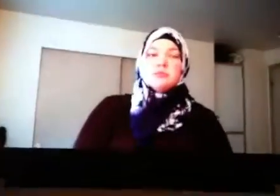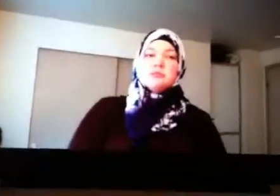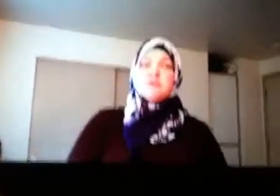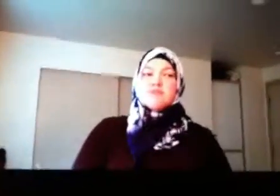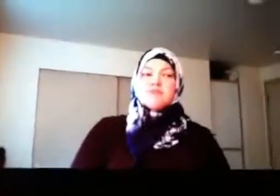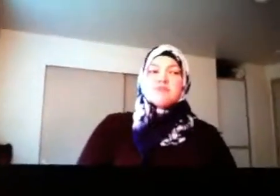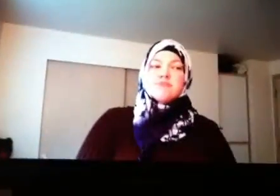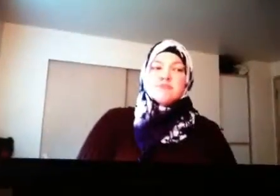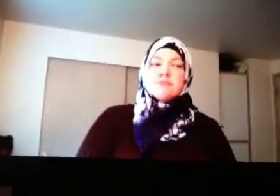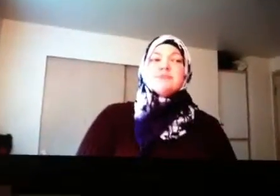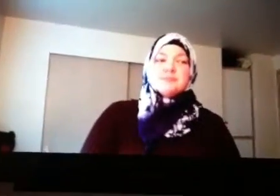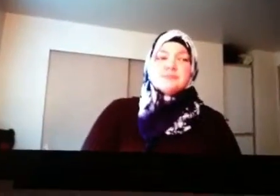Or not.